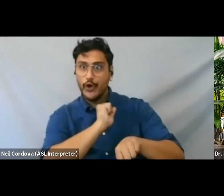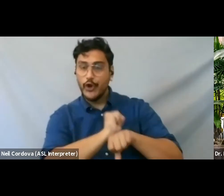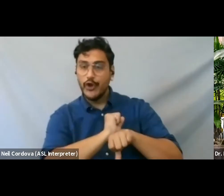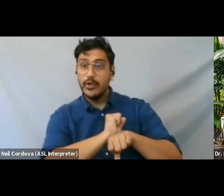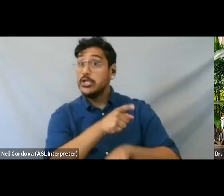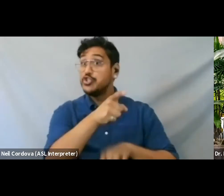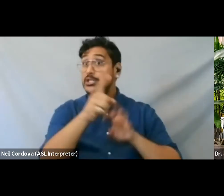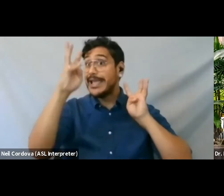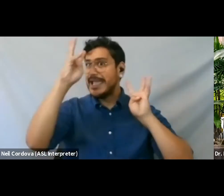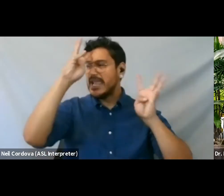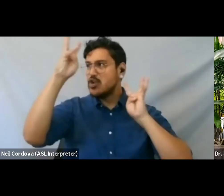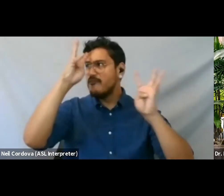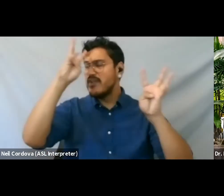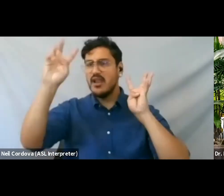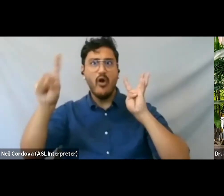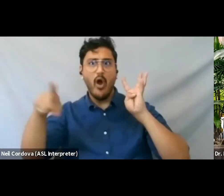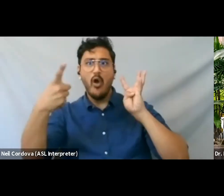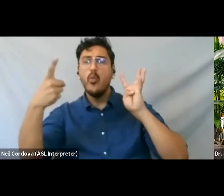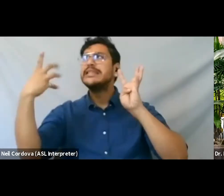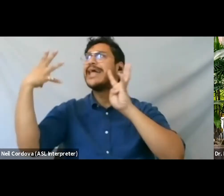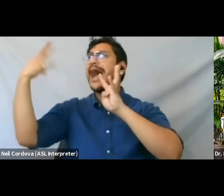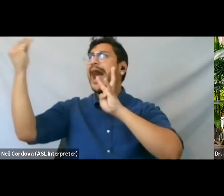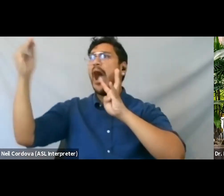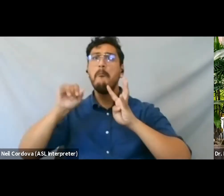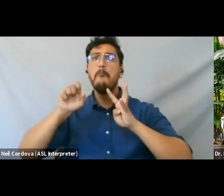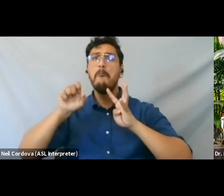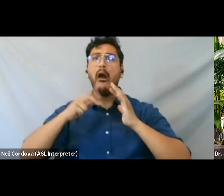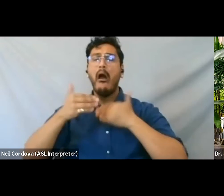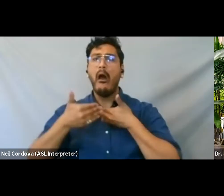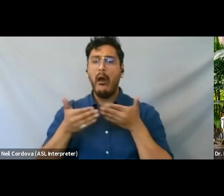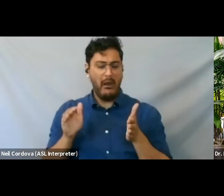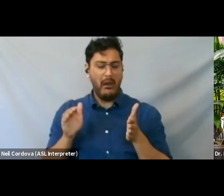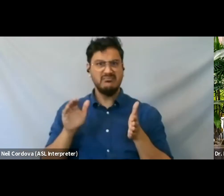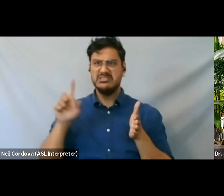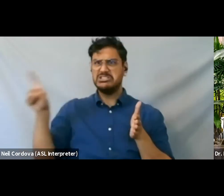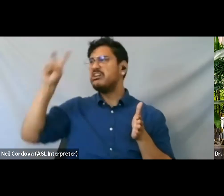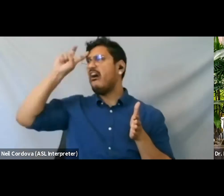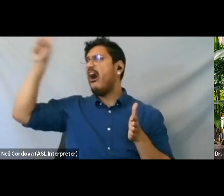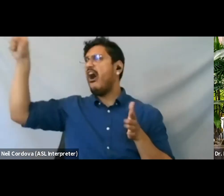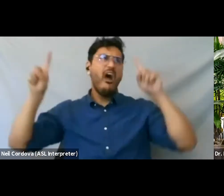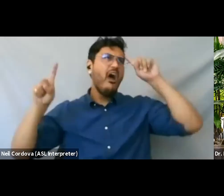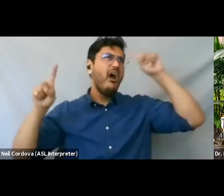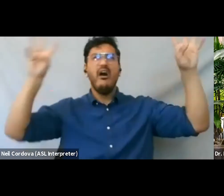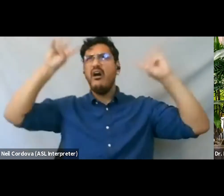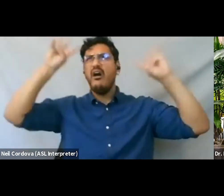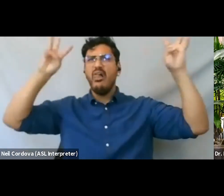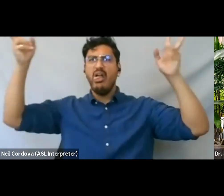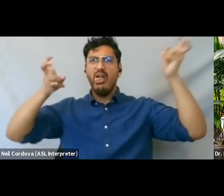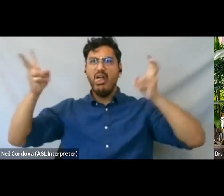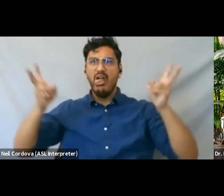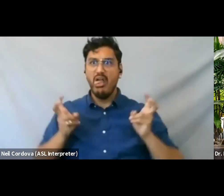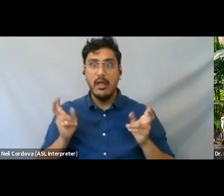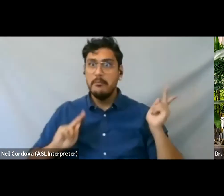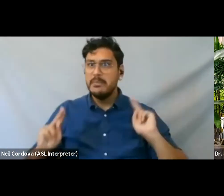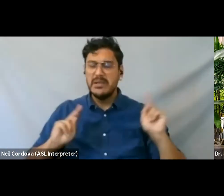and constantly thinking outside of the box, and critics are grappled. They can't quite describe her